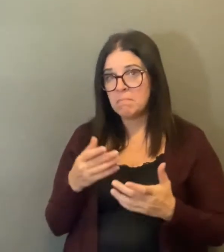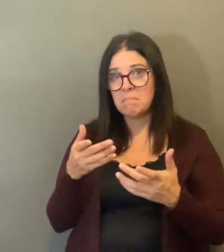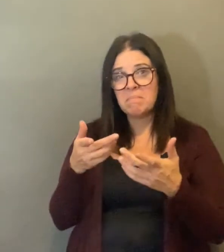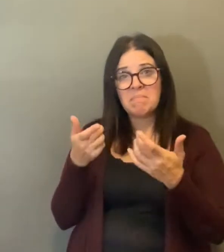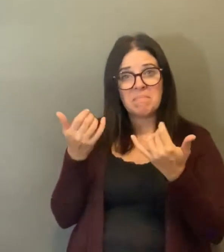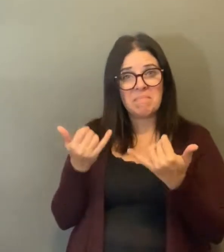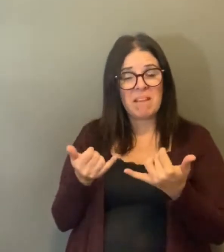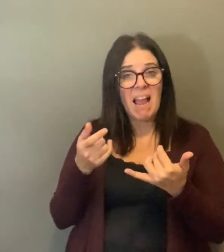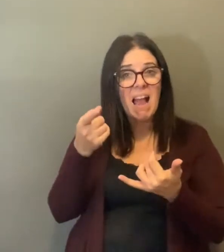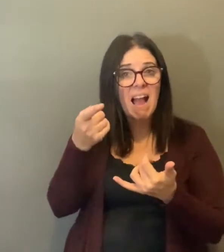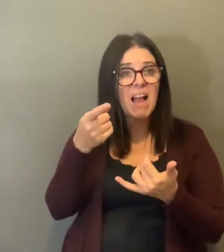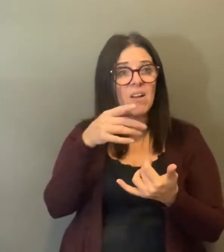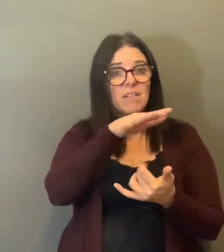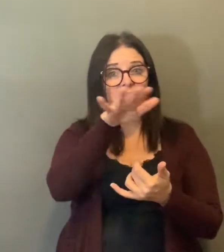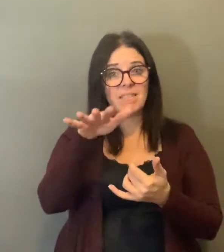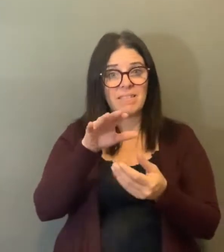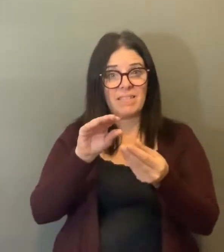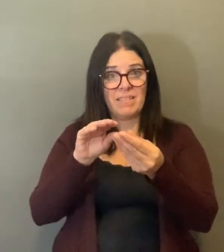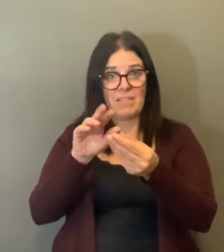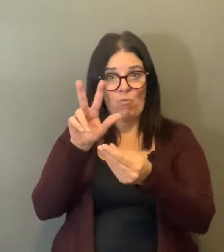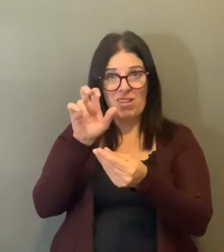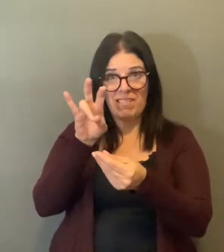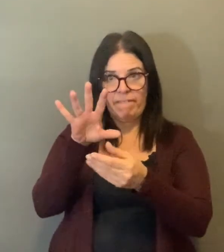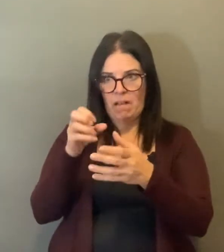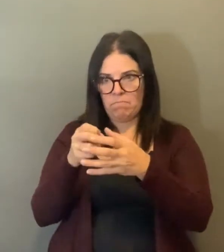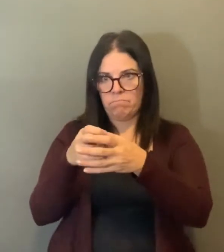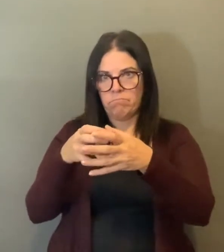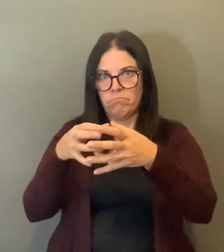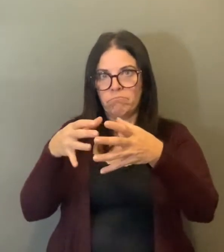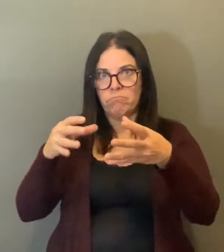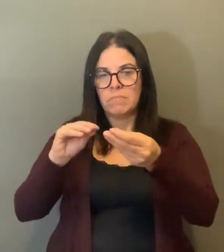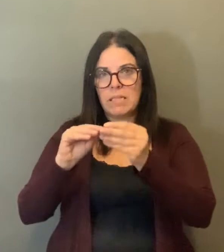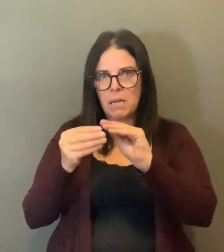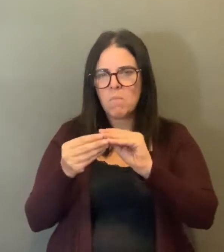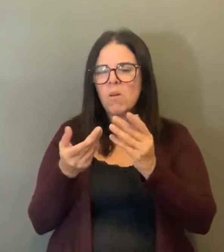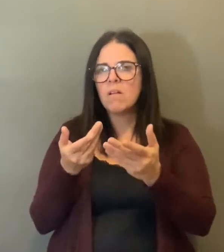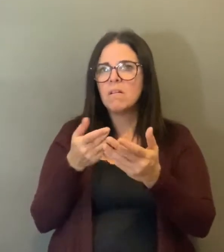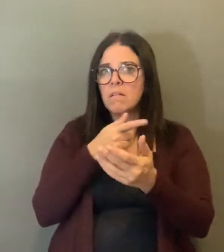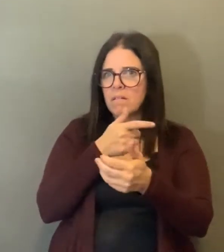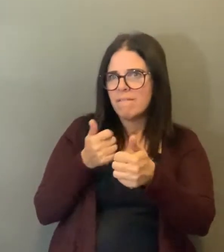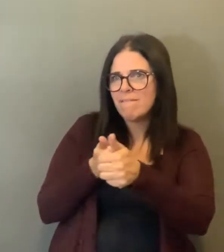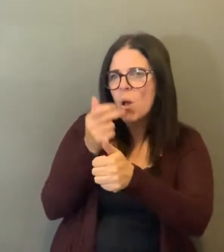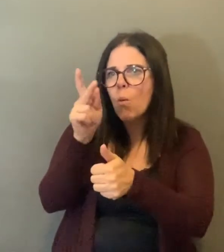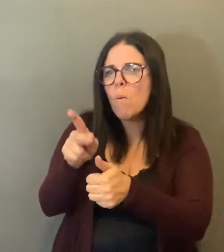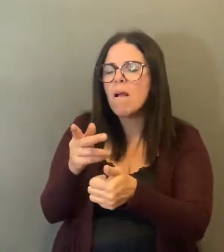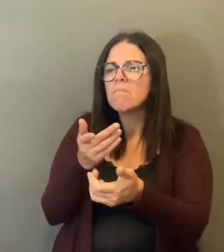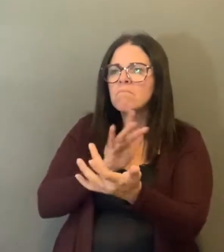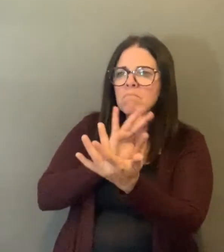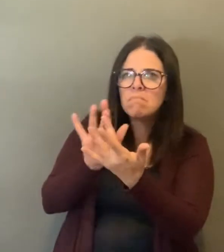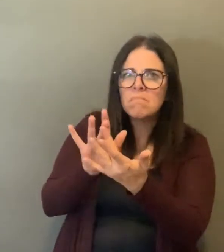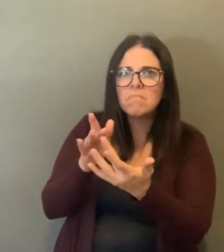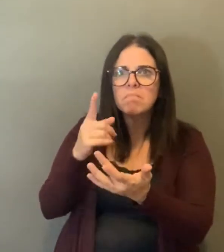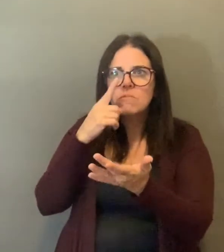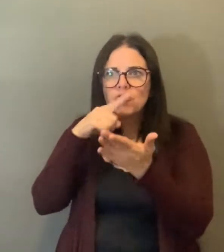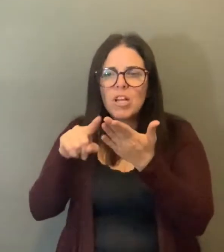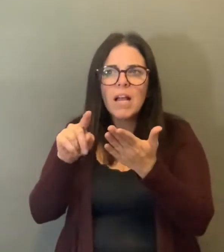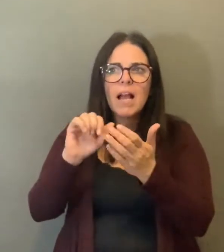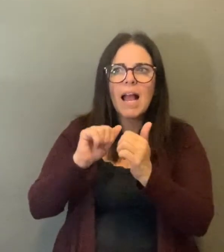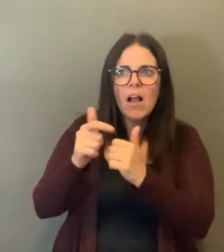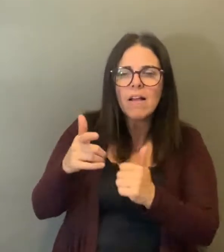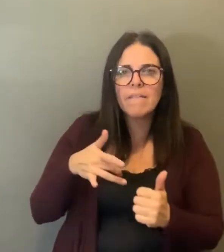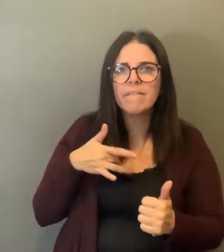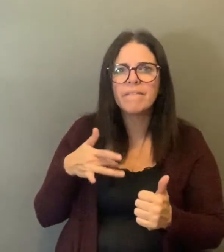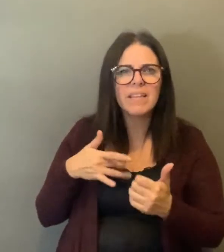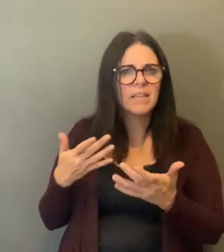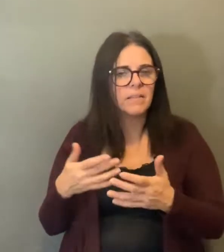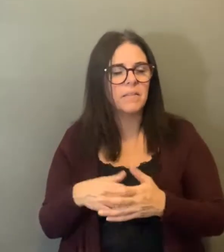Okay. And how often are you able to follow up with people who have tested positive, considering how large those numbers are growing